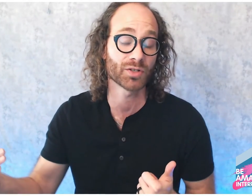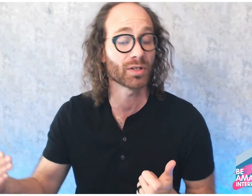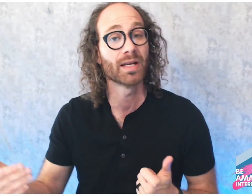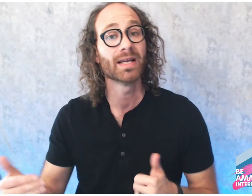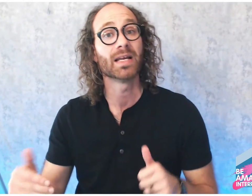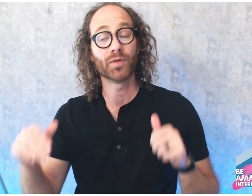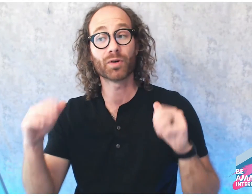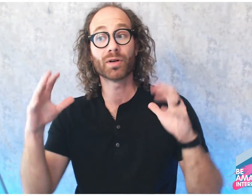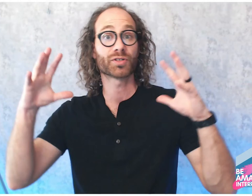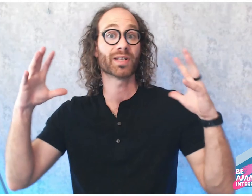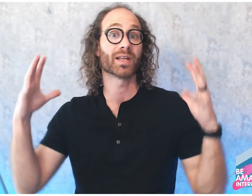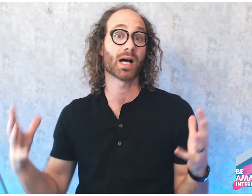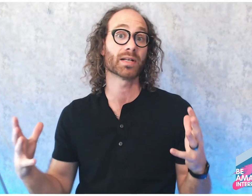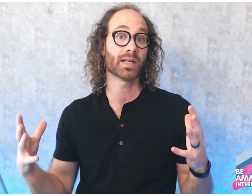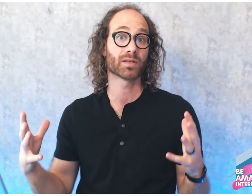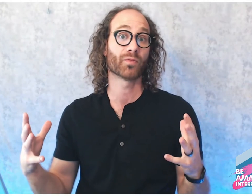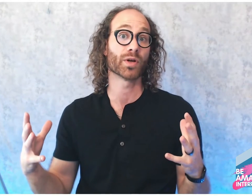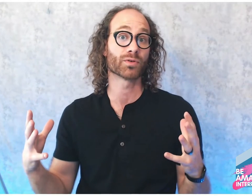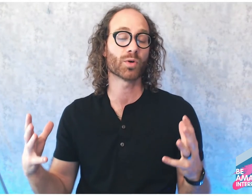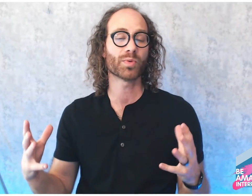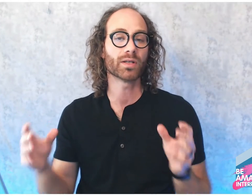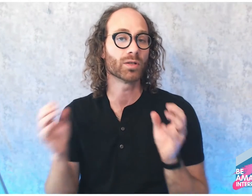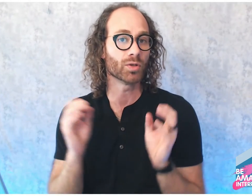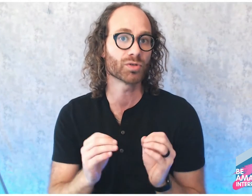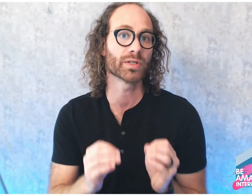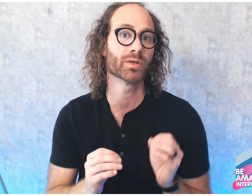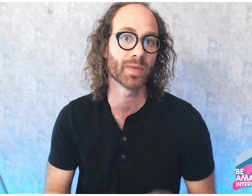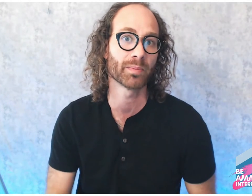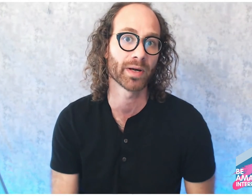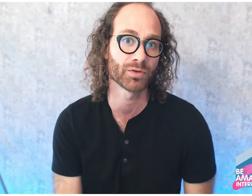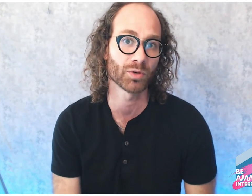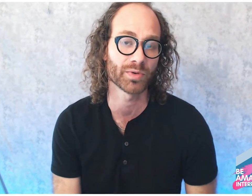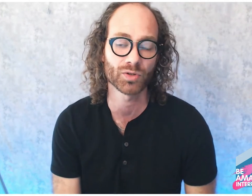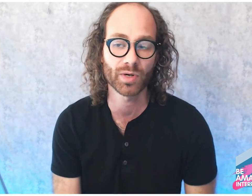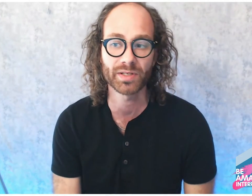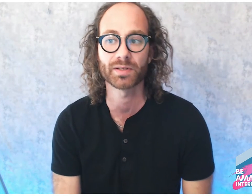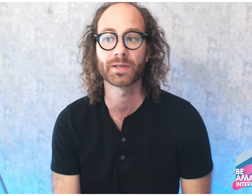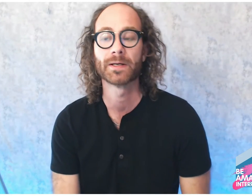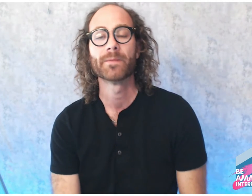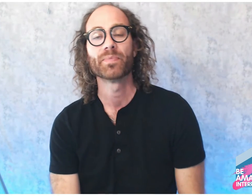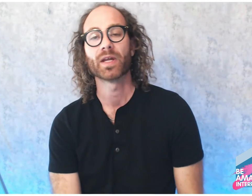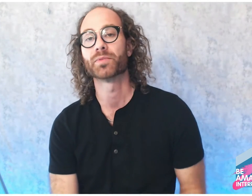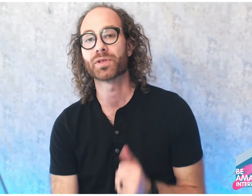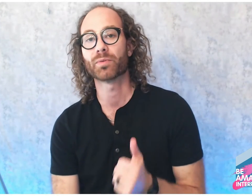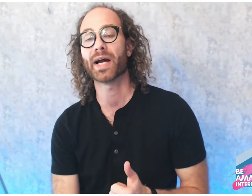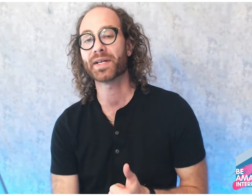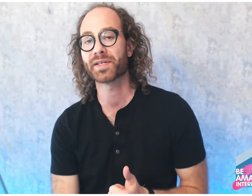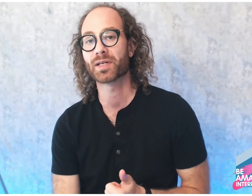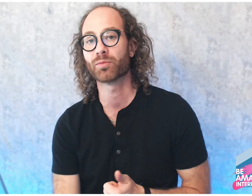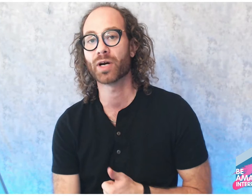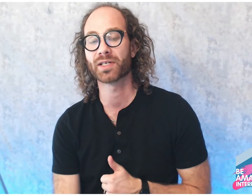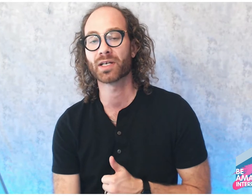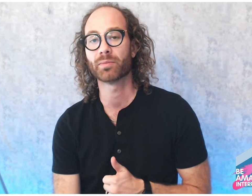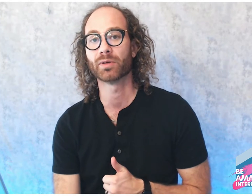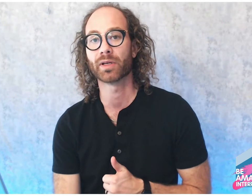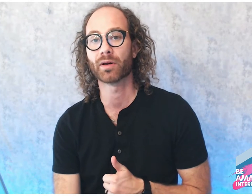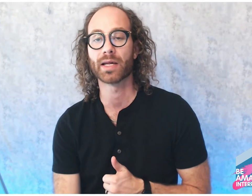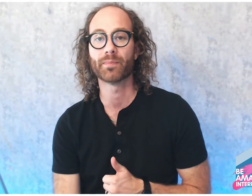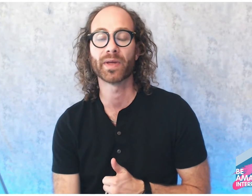If you can understand the context of what you're interpreting, usually you can make better interpreting choices. So practicing summarizing can be really great. It also